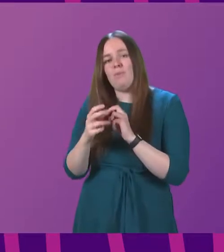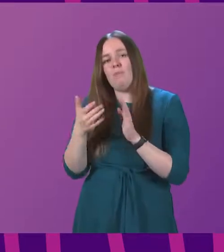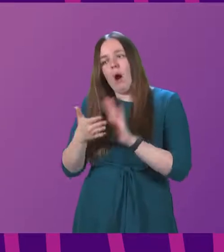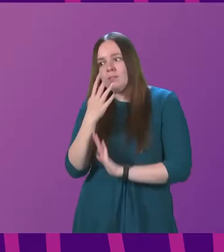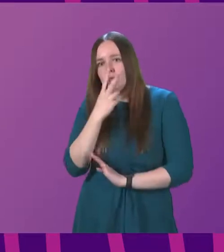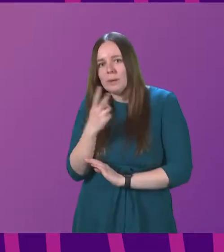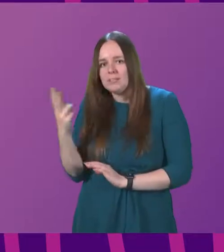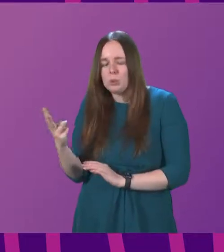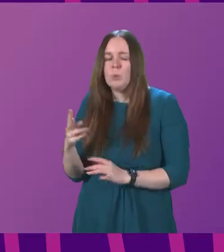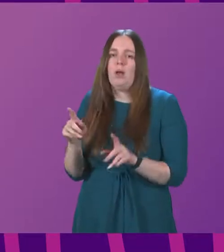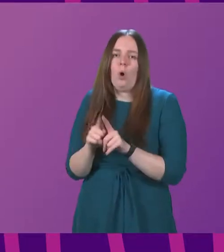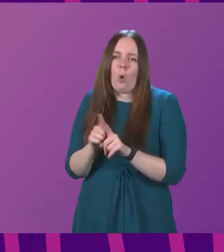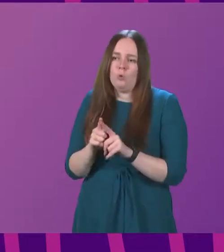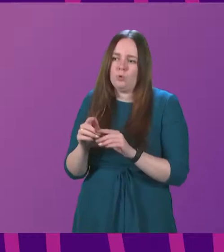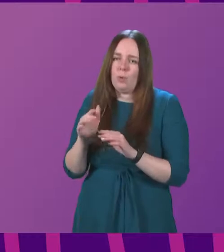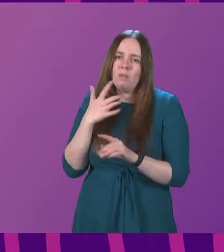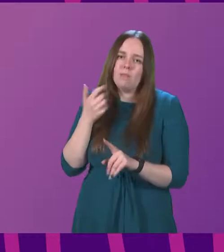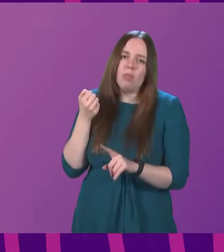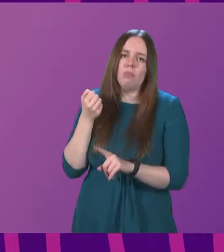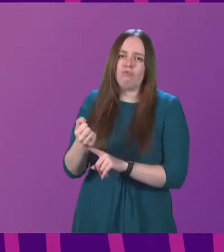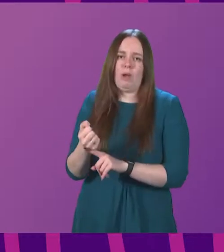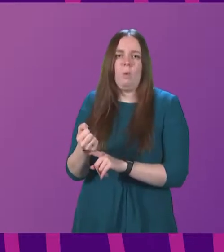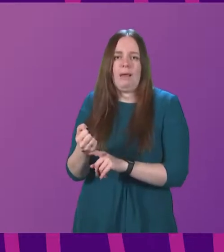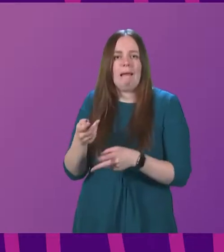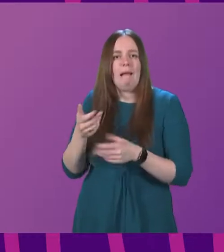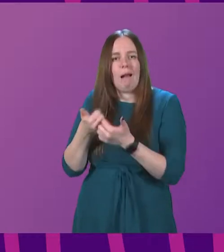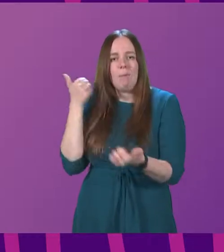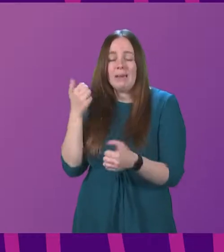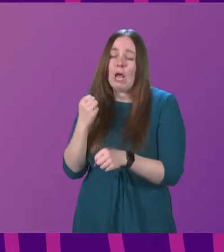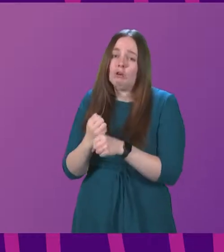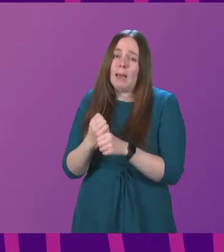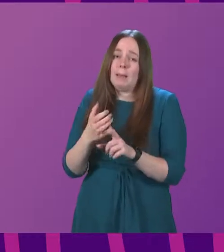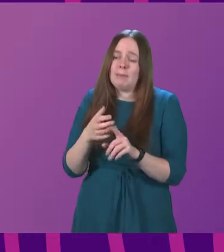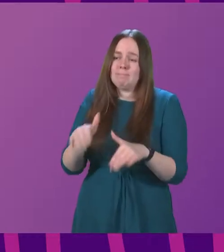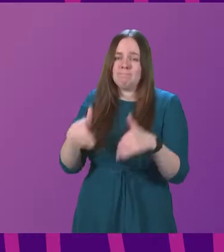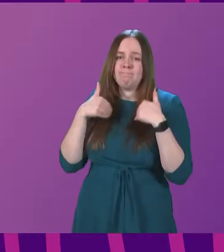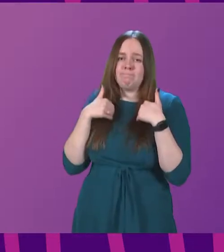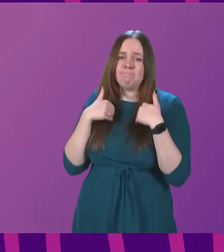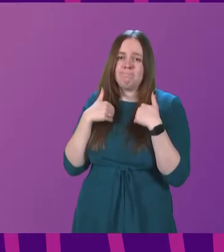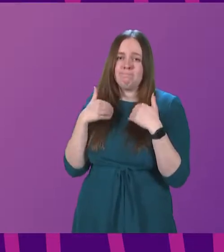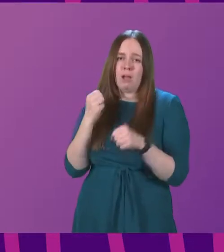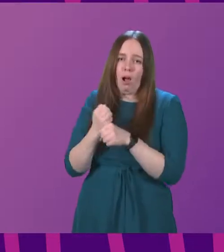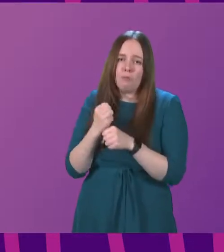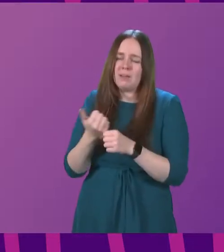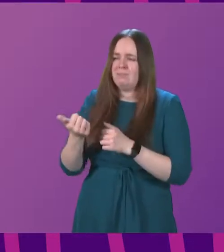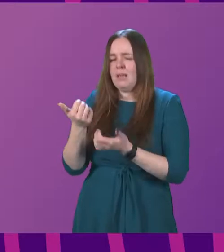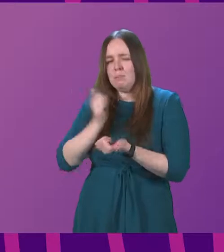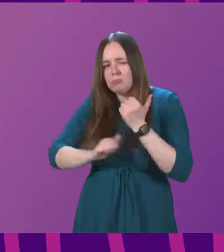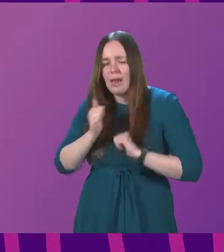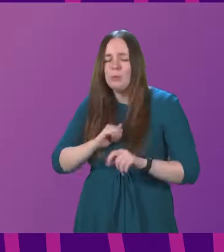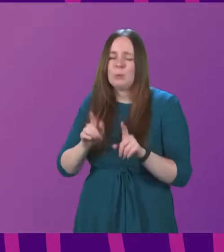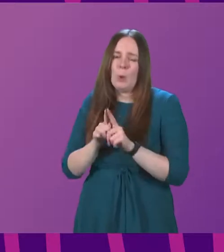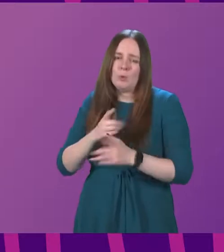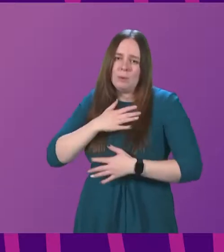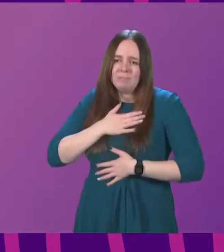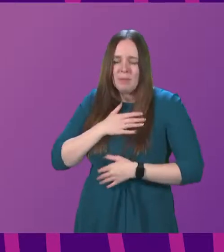groundwork for Scotland's publicly owned railway company. Graham leaves government with many achievements to be proud of. He also leaves with my very best wishes,